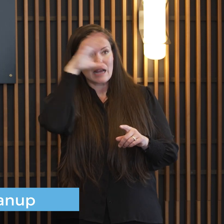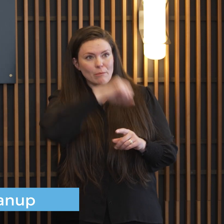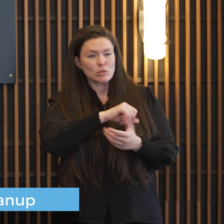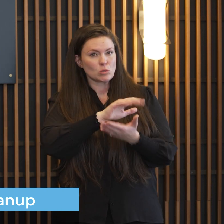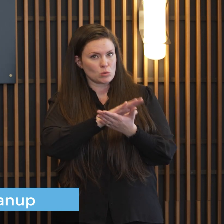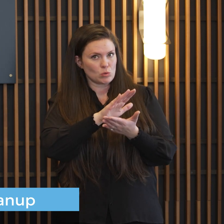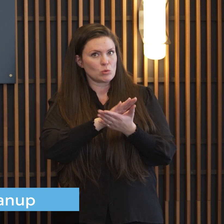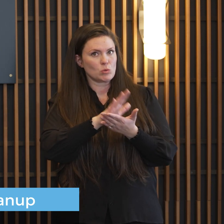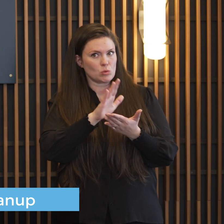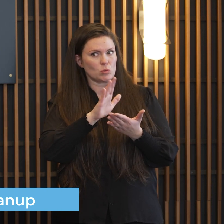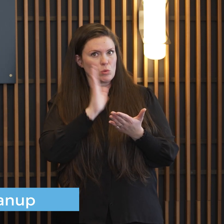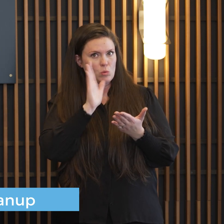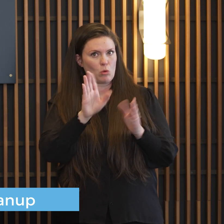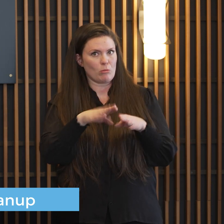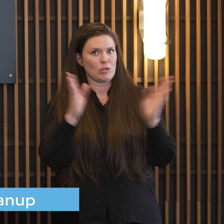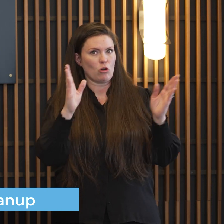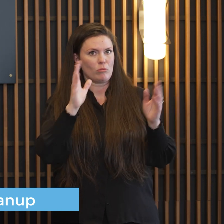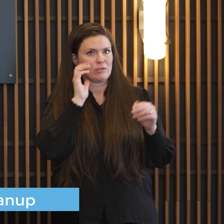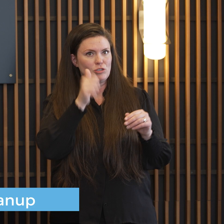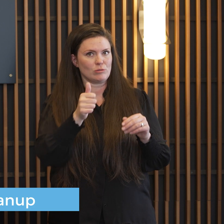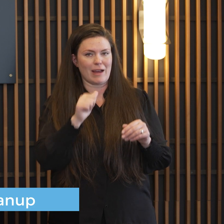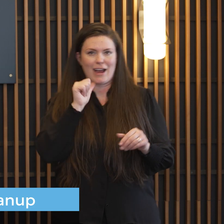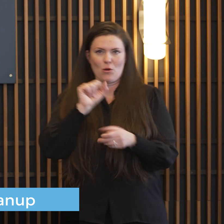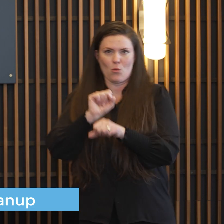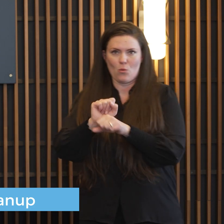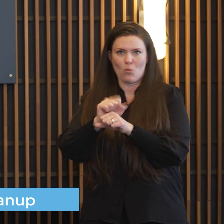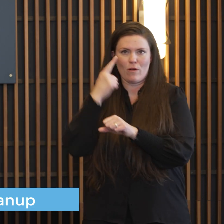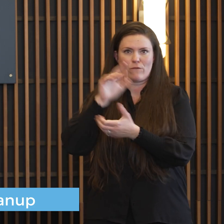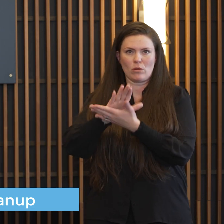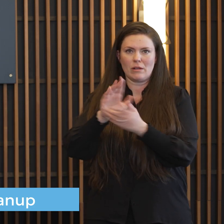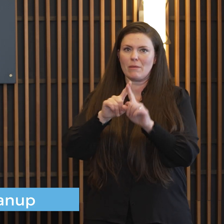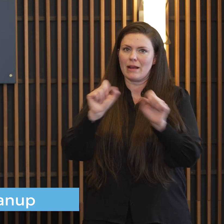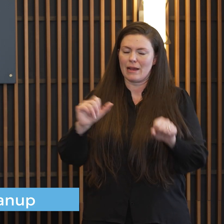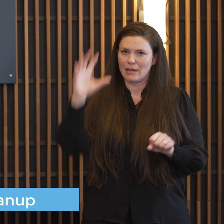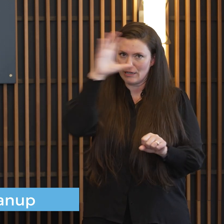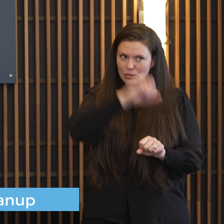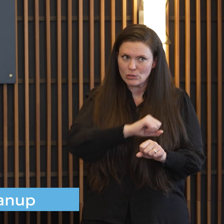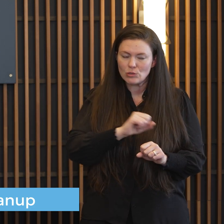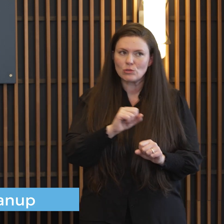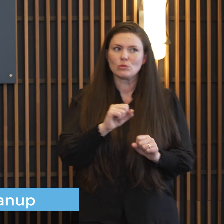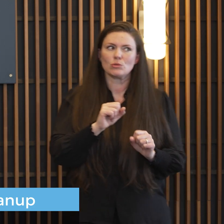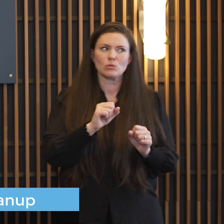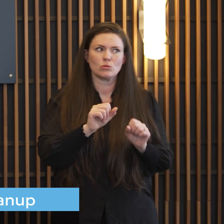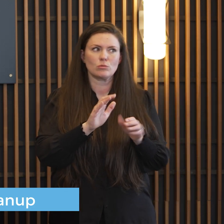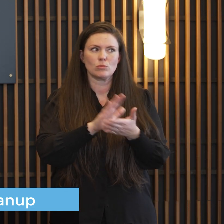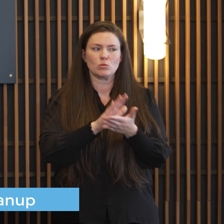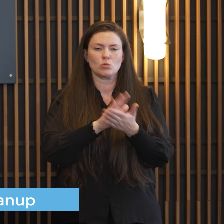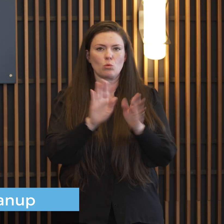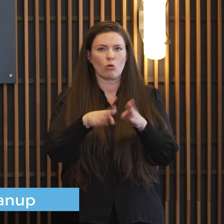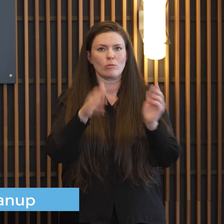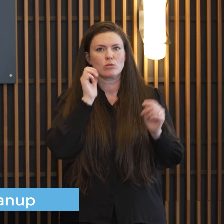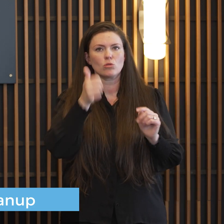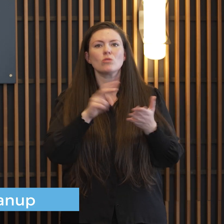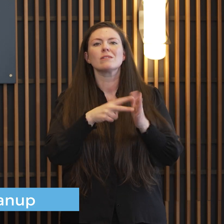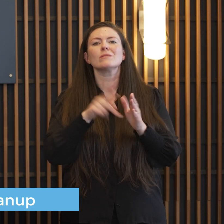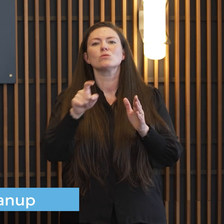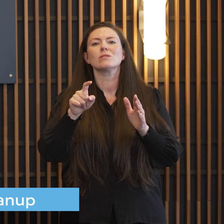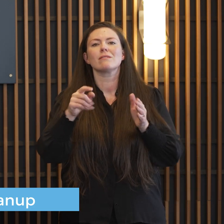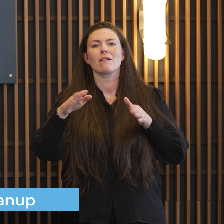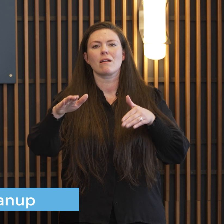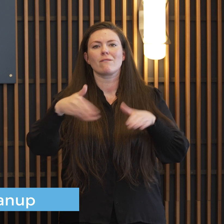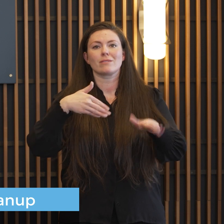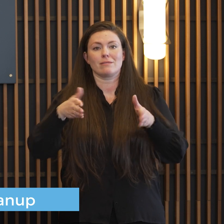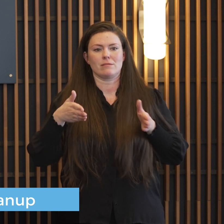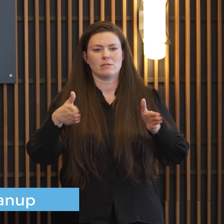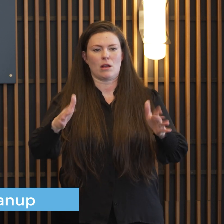will be open tomorrow i can't i don't work for the school but i can kind of assume a lot of kids need those sidewalks cleared to get to get to school and so again there's